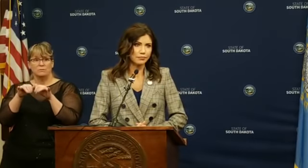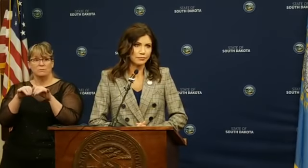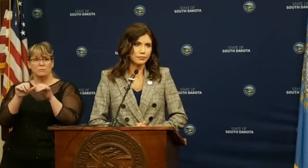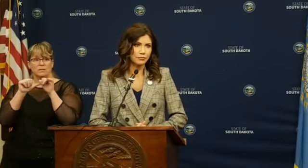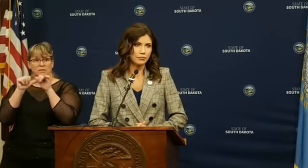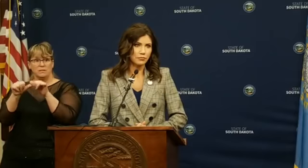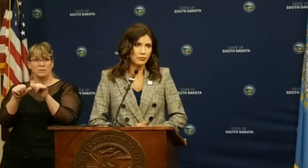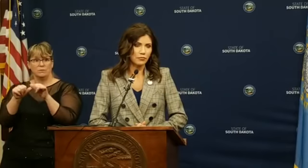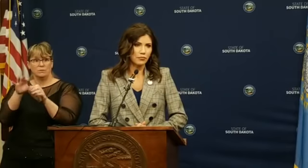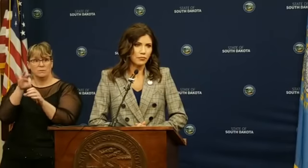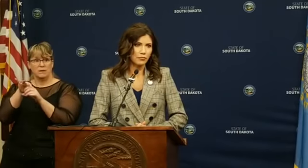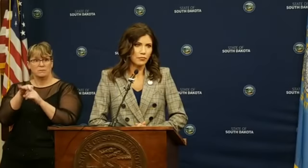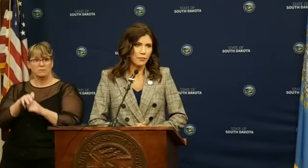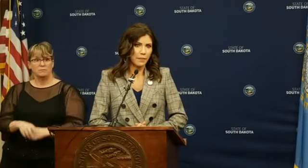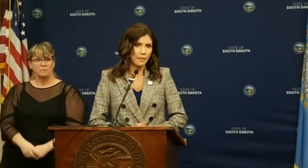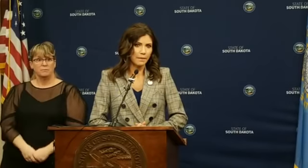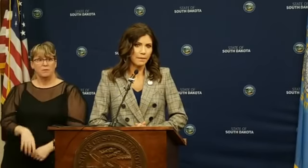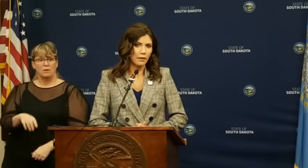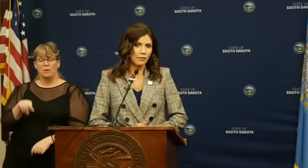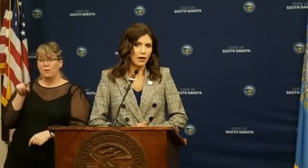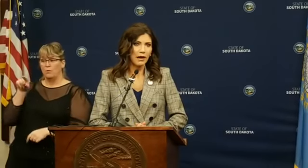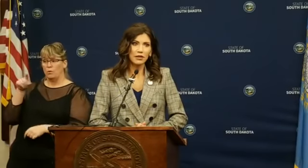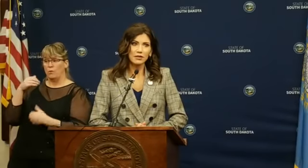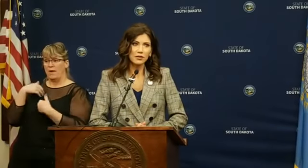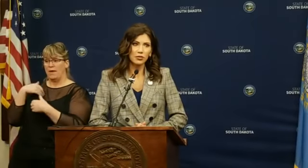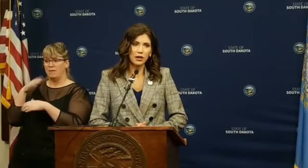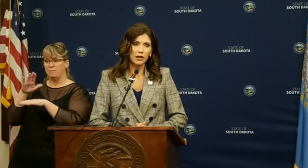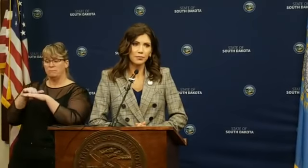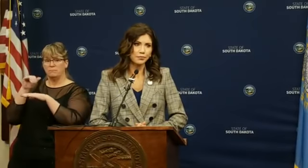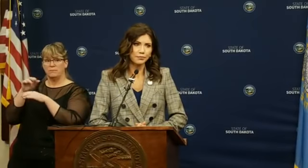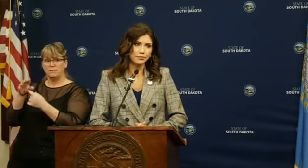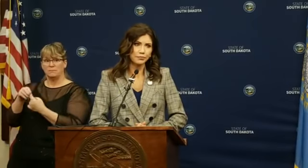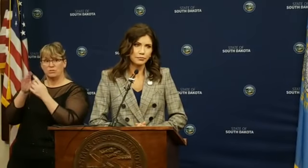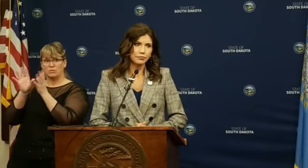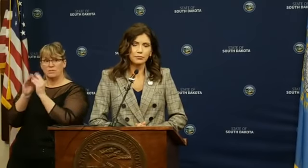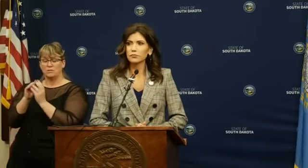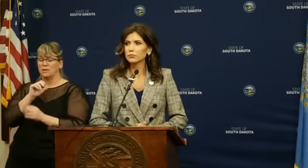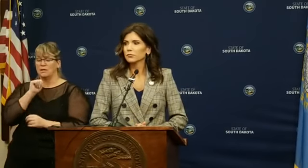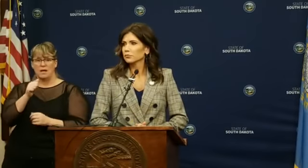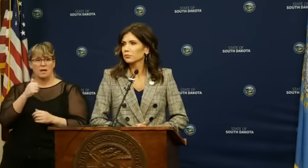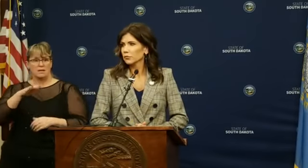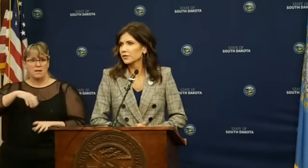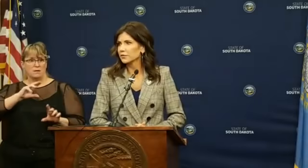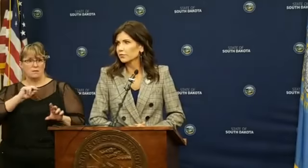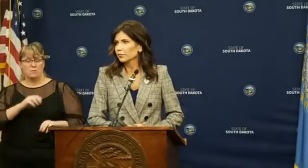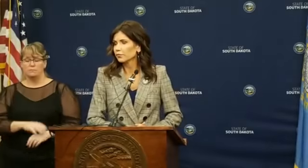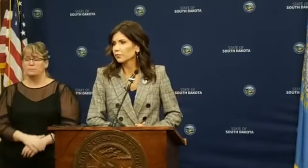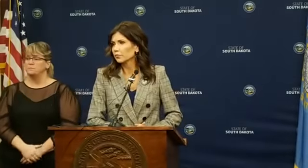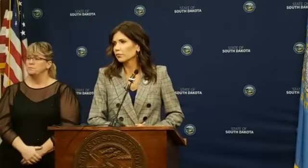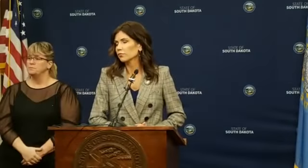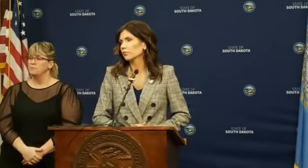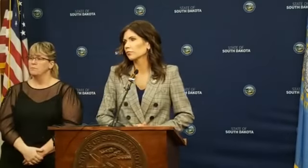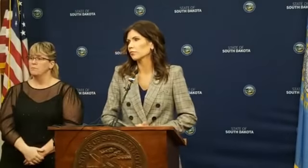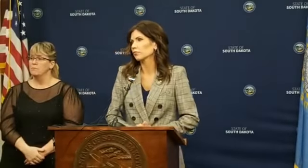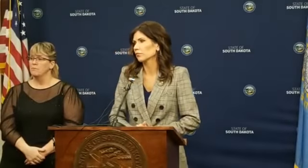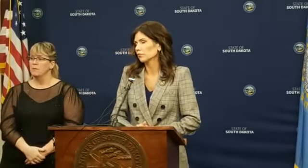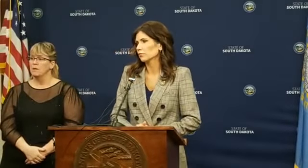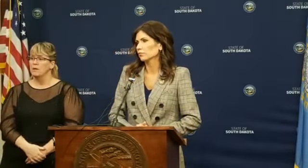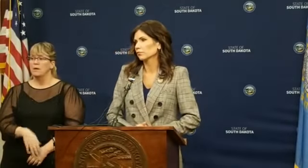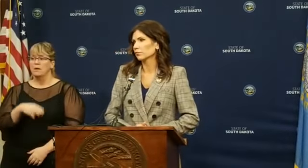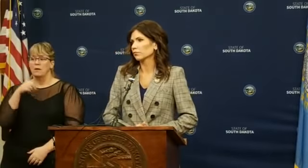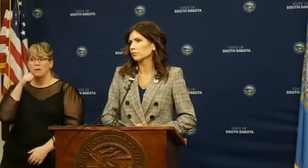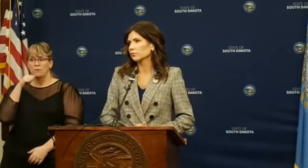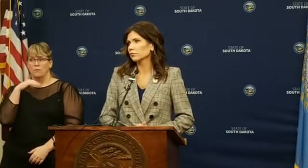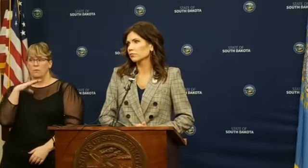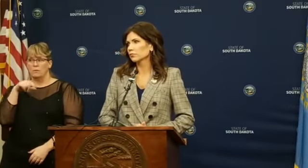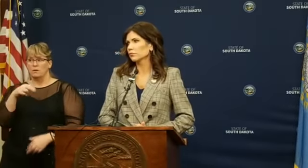ballot. Would you consider calling a special session? I haven't considered it yet. Governor Mill? Yes. So you're saying